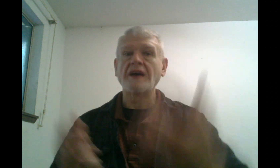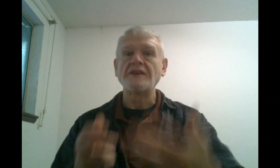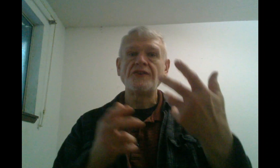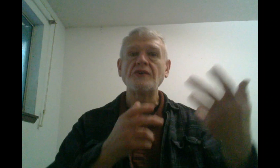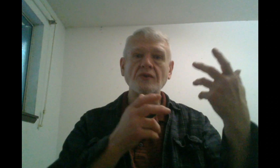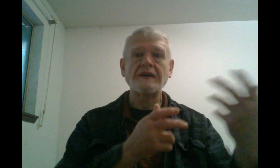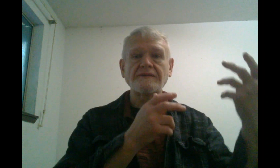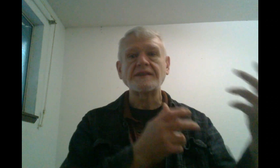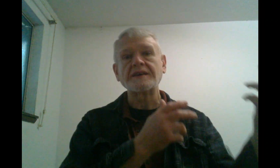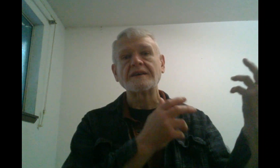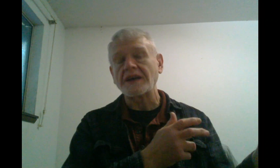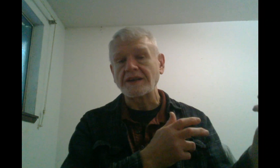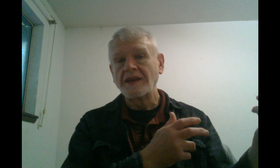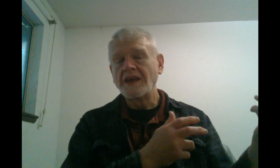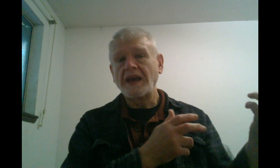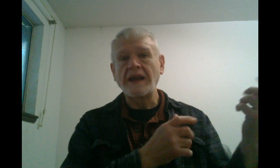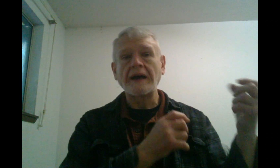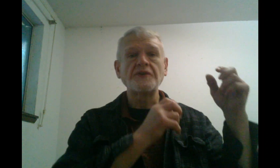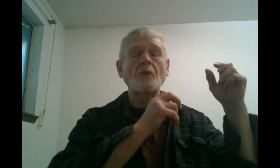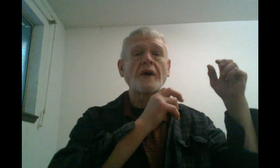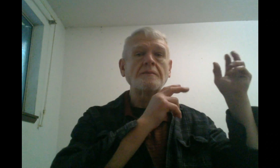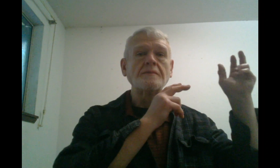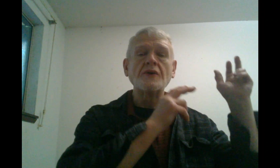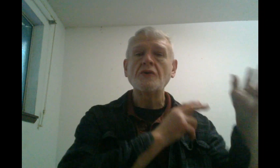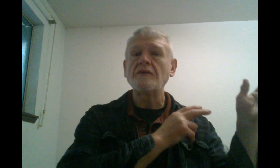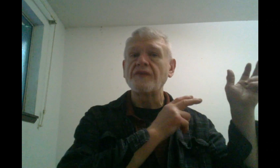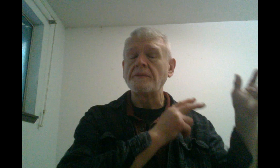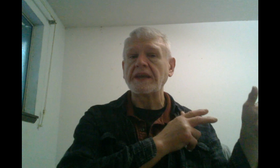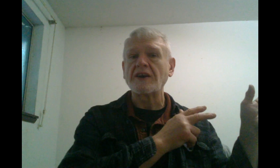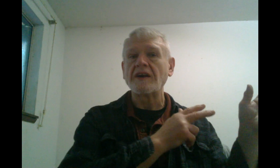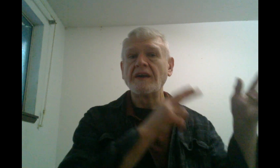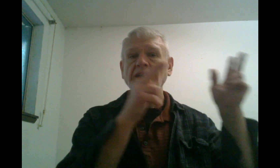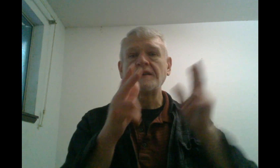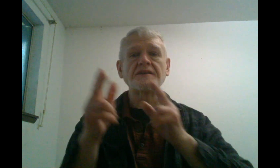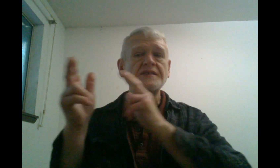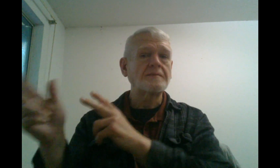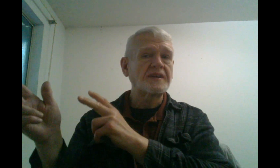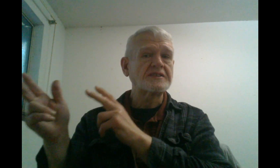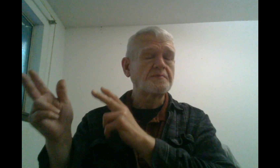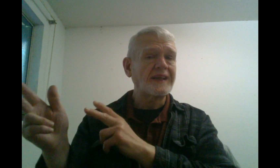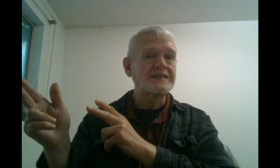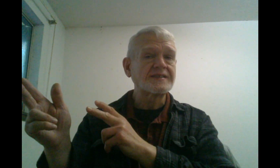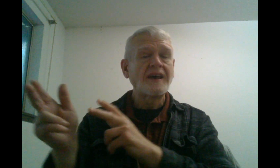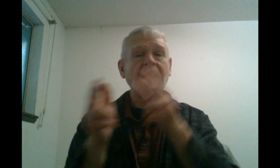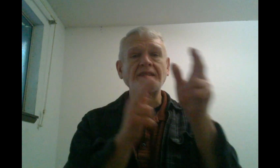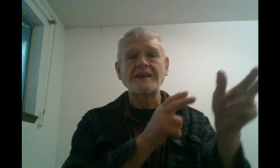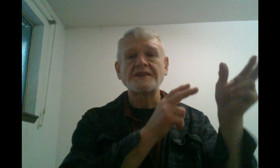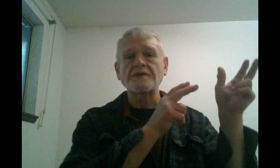undo everything I've done. And I don't want to move from here into somebody's place and then into